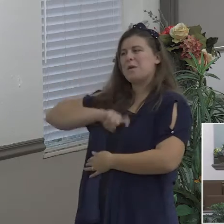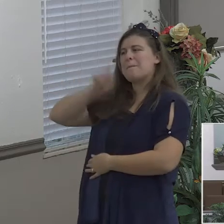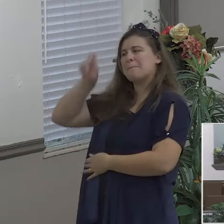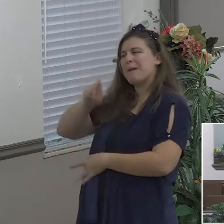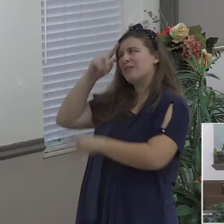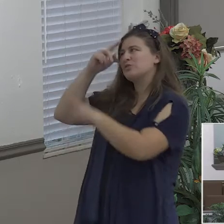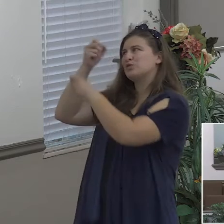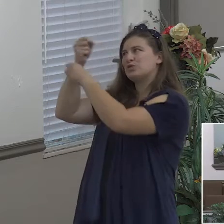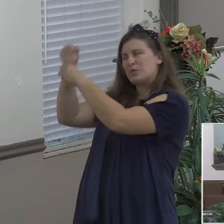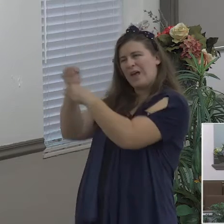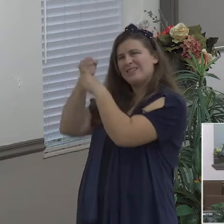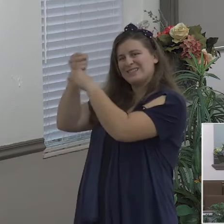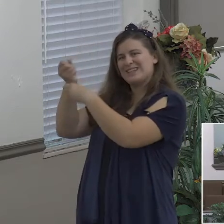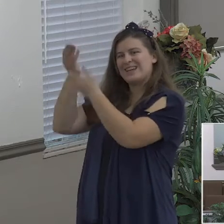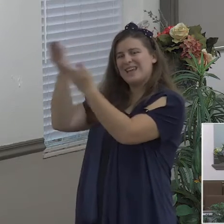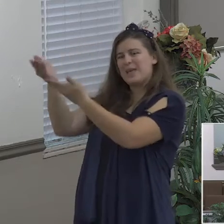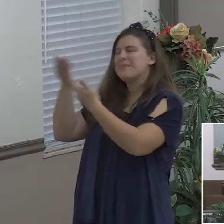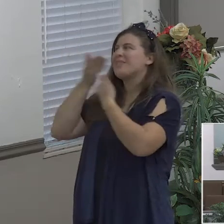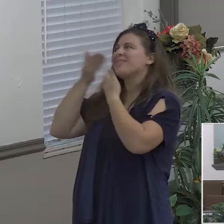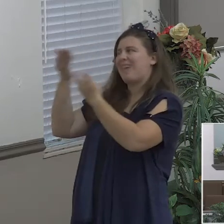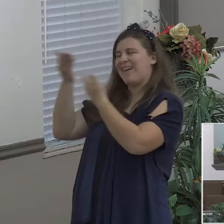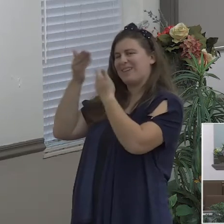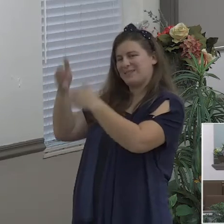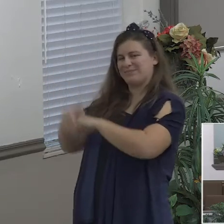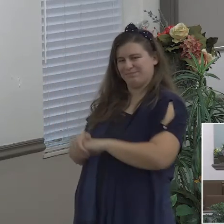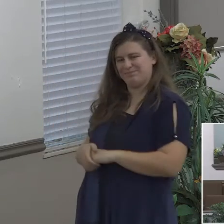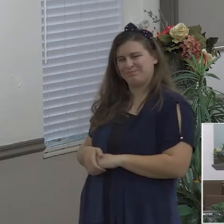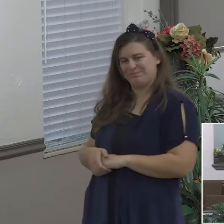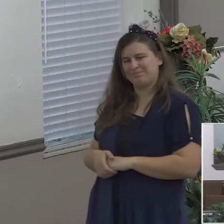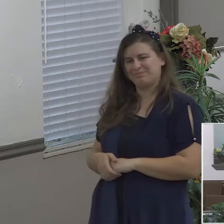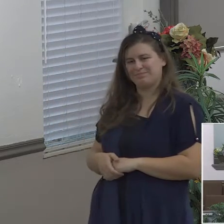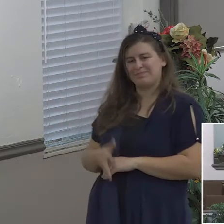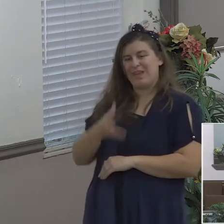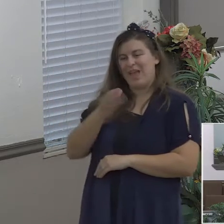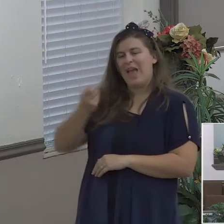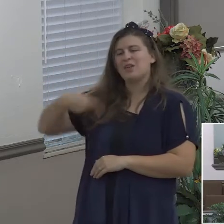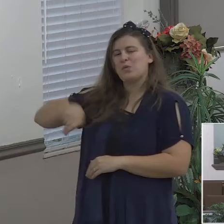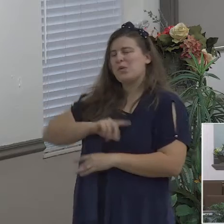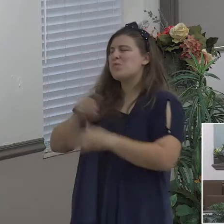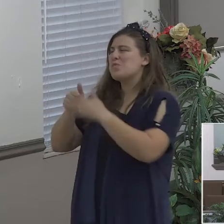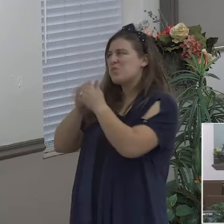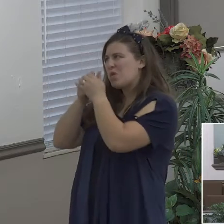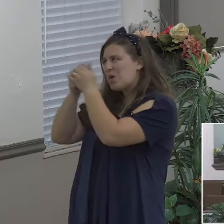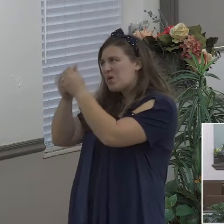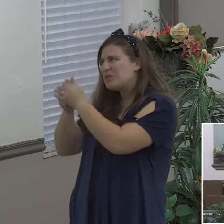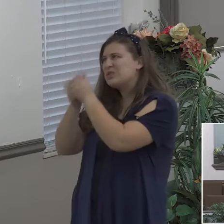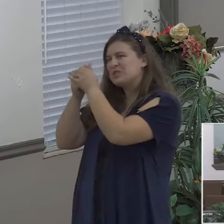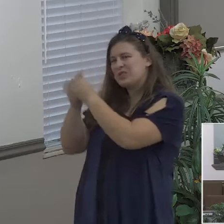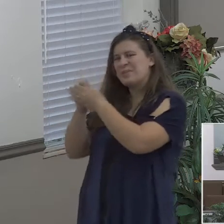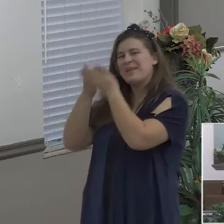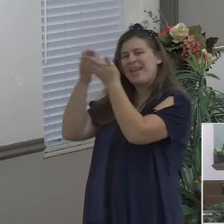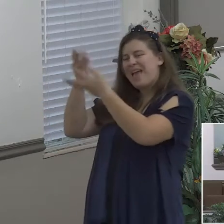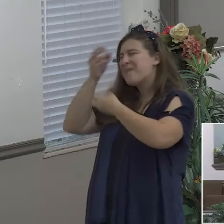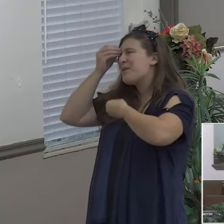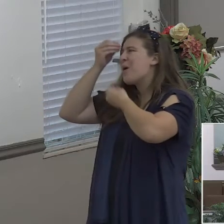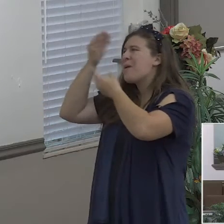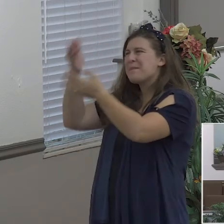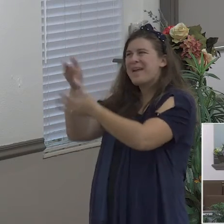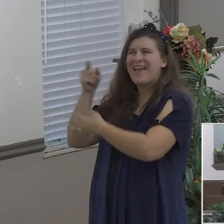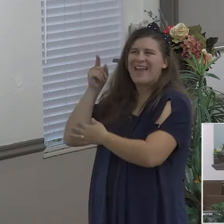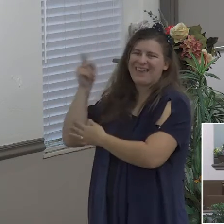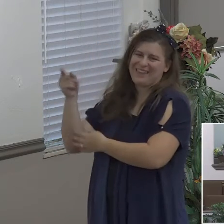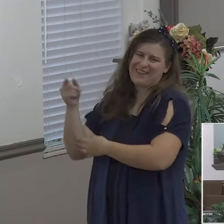and we worship him and we obey him because we trust him